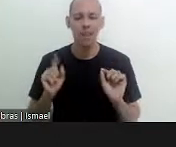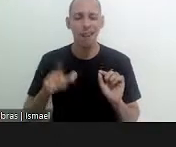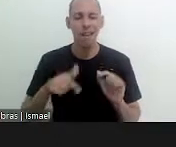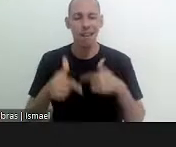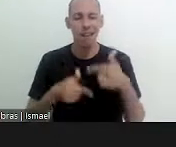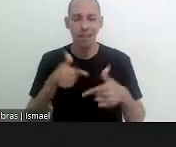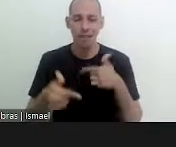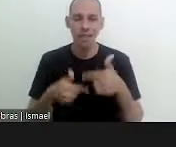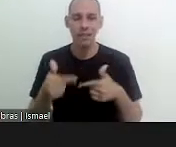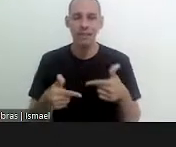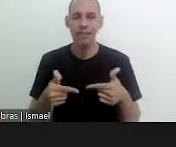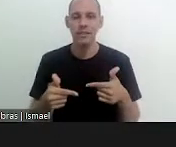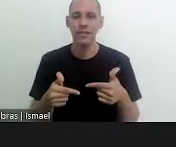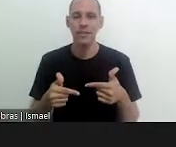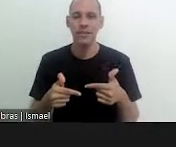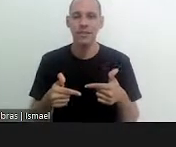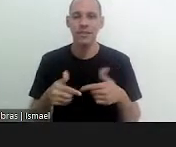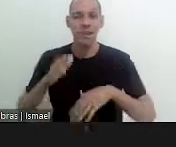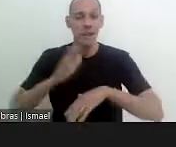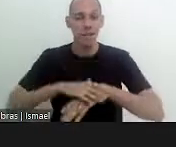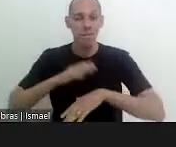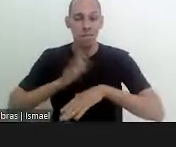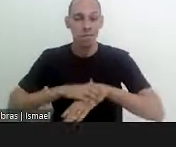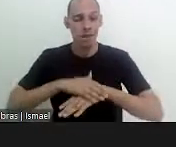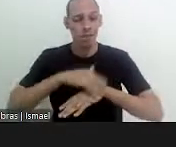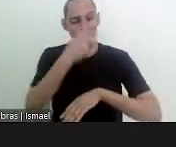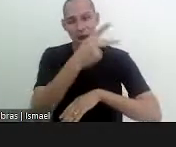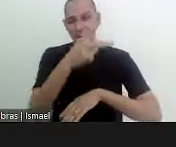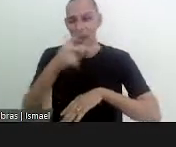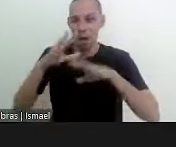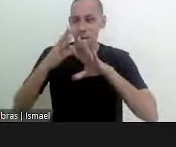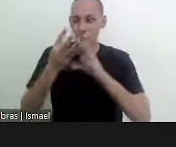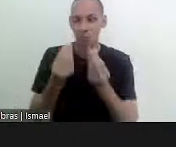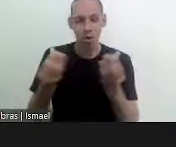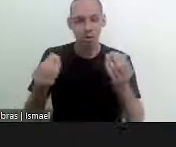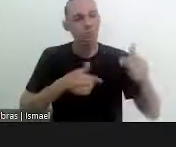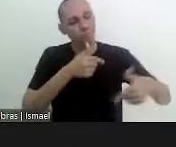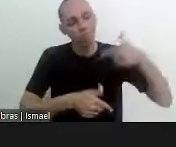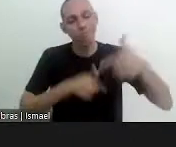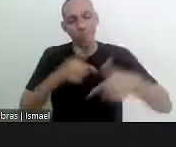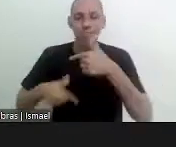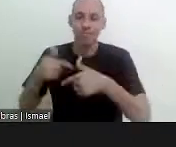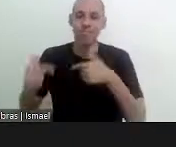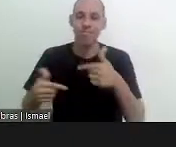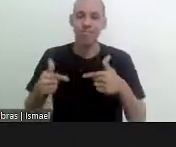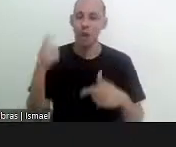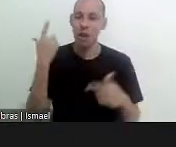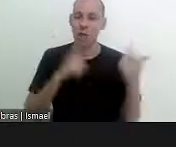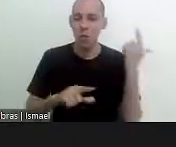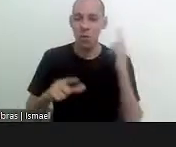which is always a task of many hands and many concepts